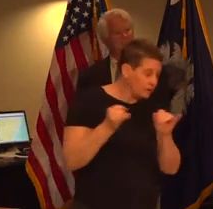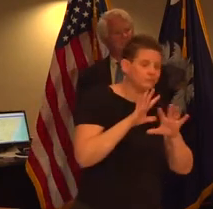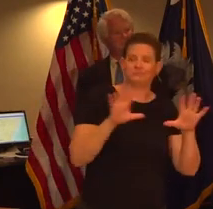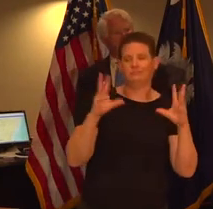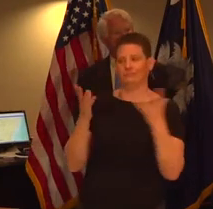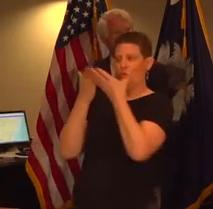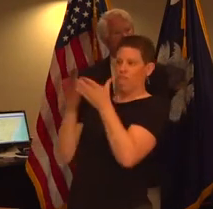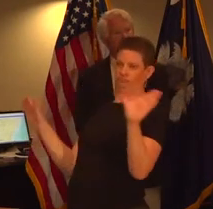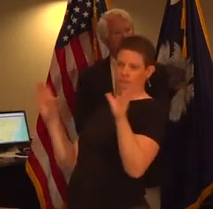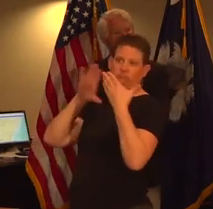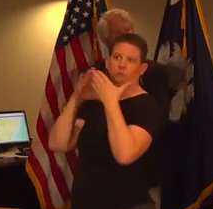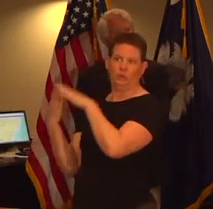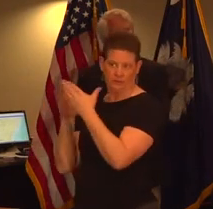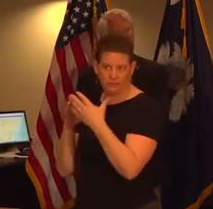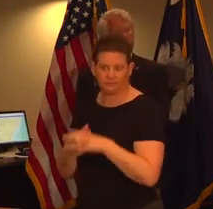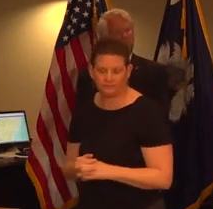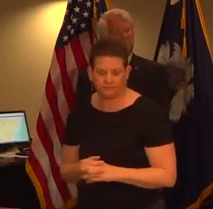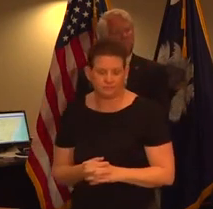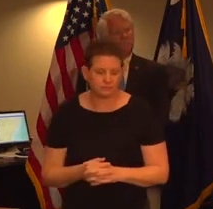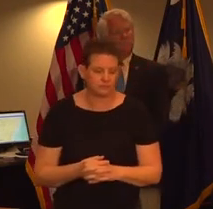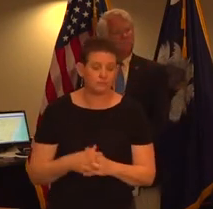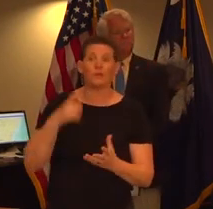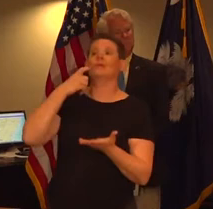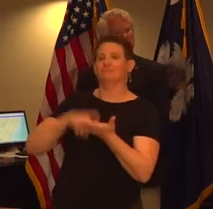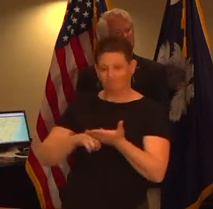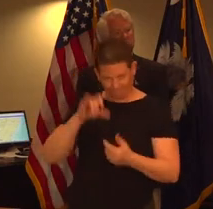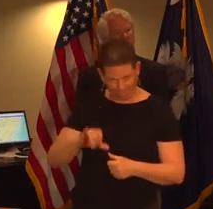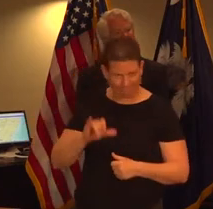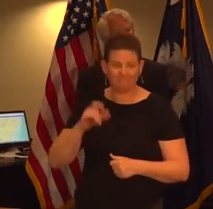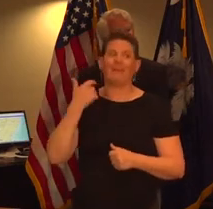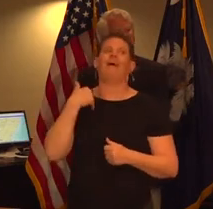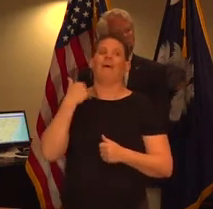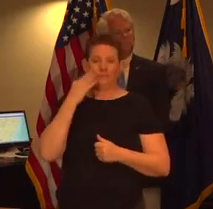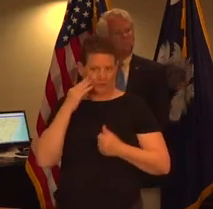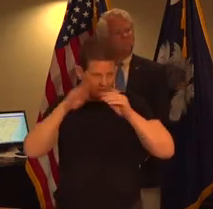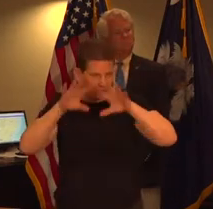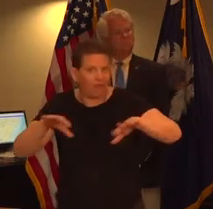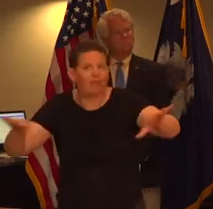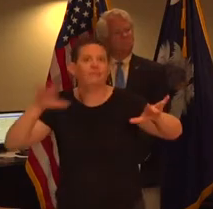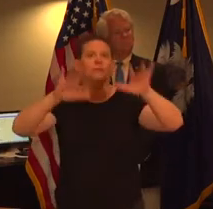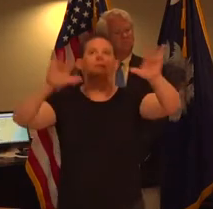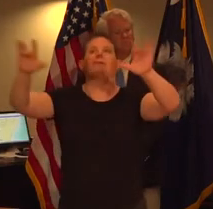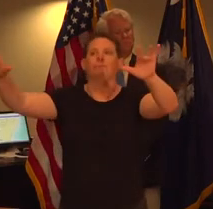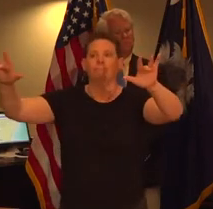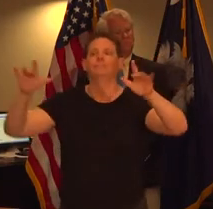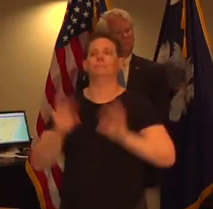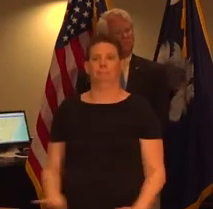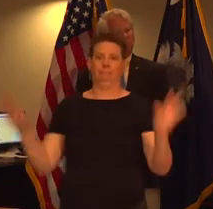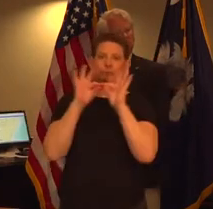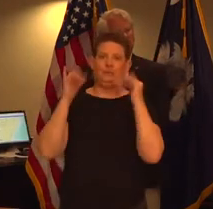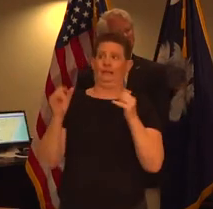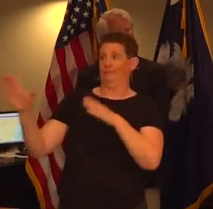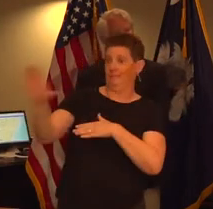realizing that spread is occurring we encourage the public to focus on things that each of us can do to limit